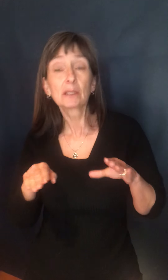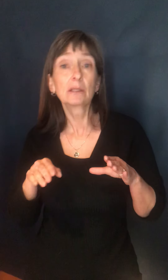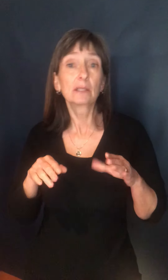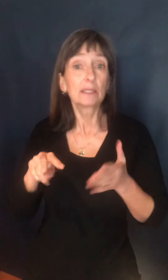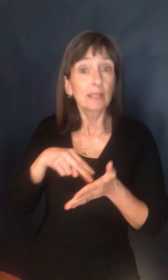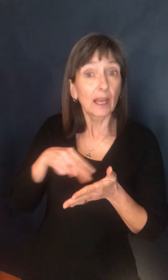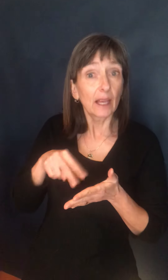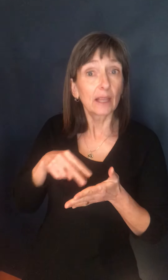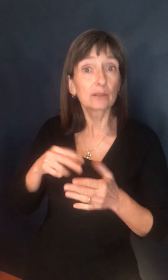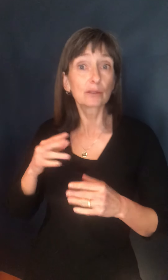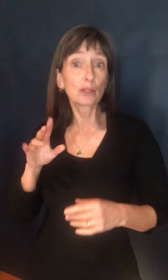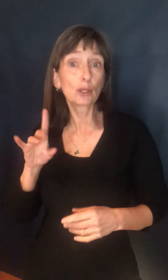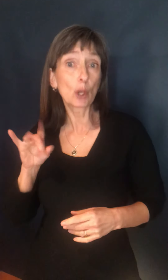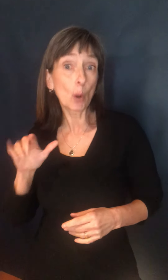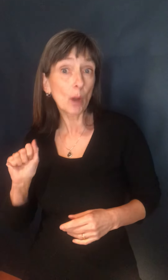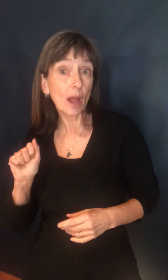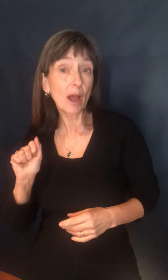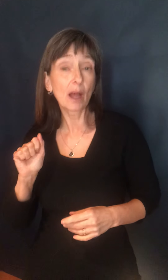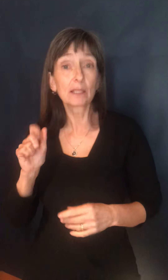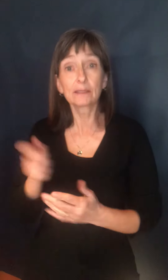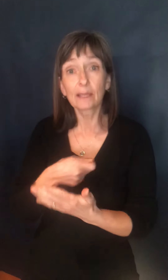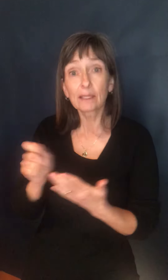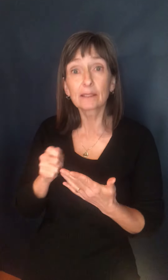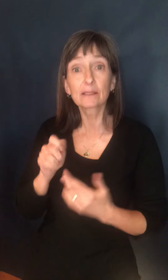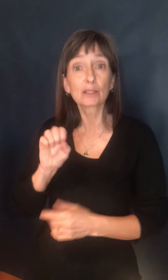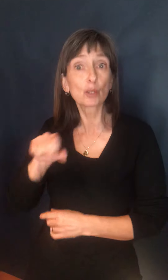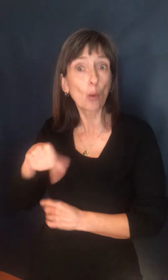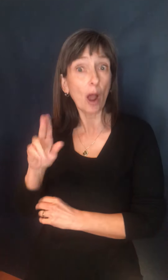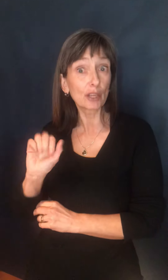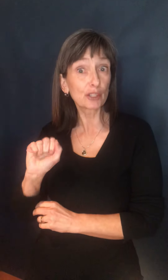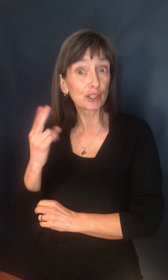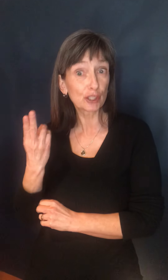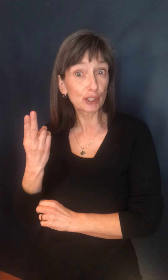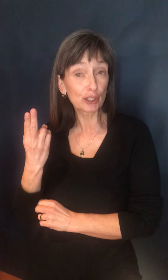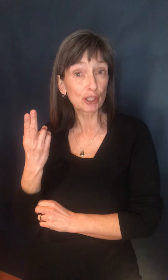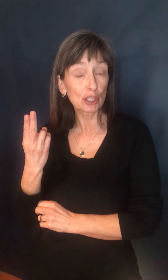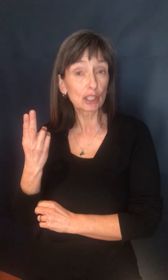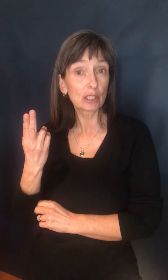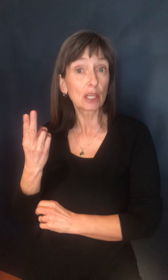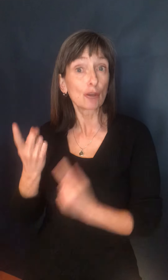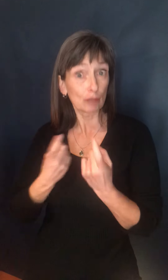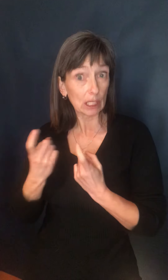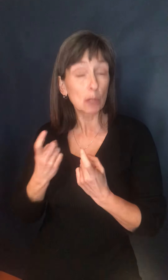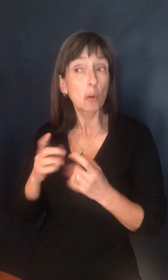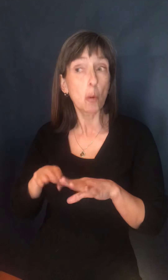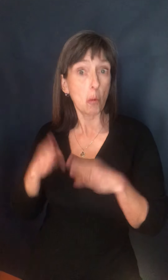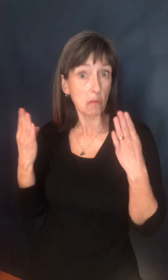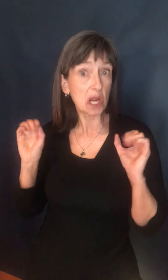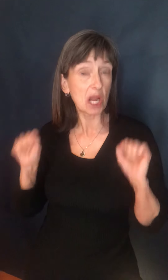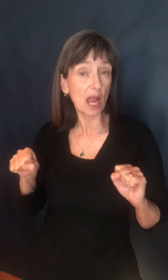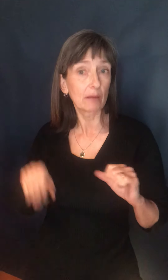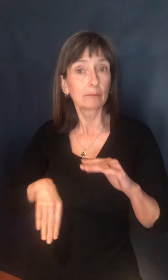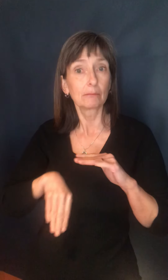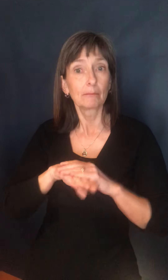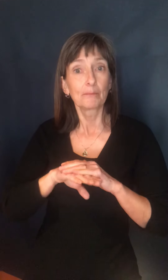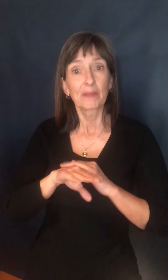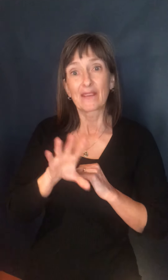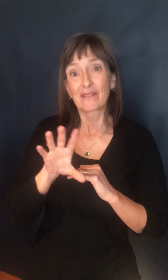studios, yoga studios, tennis and squash facilities, and arenas can open with a maximum capacity of 50 people per room or rink